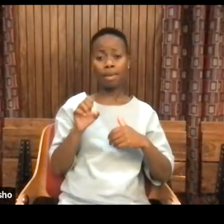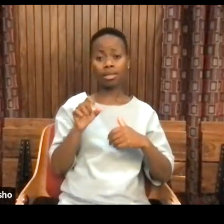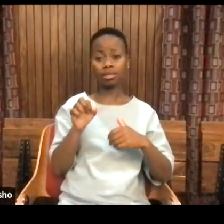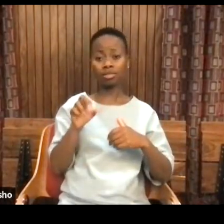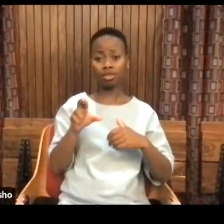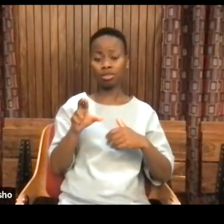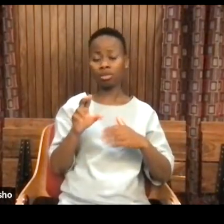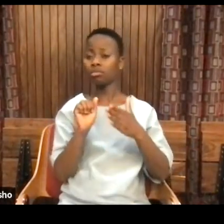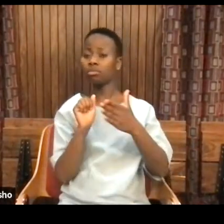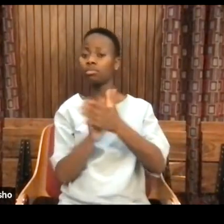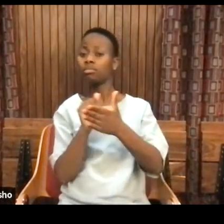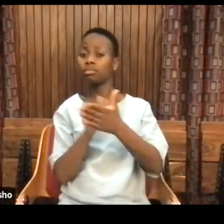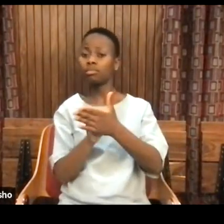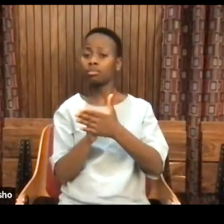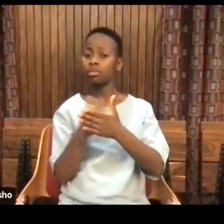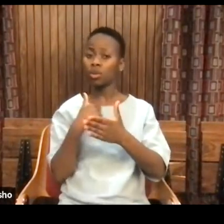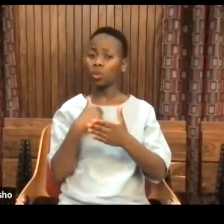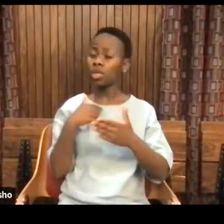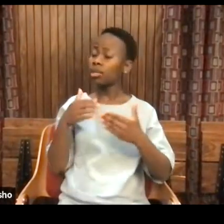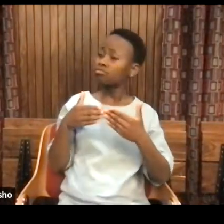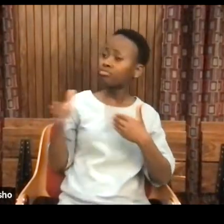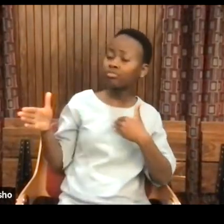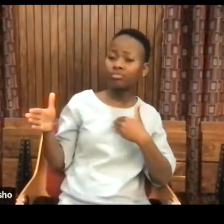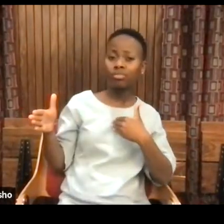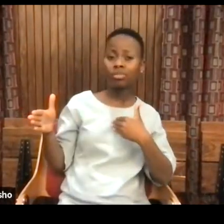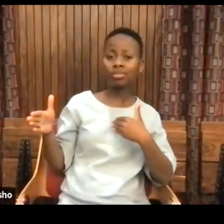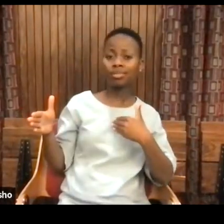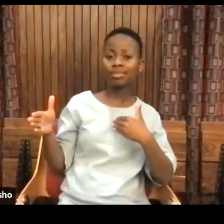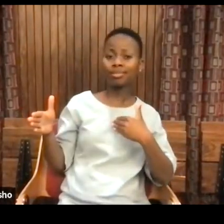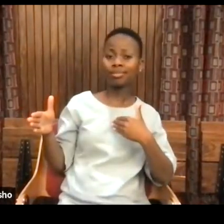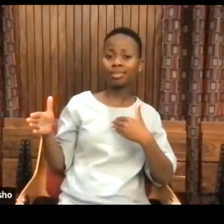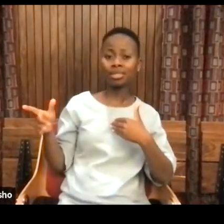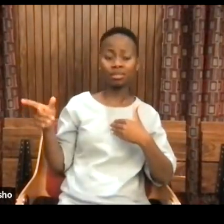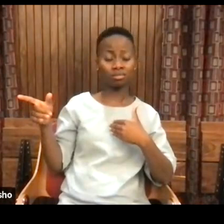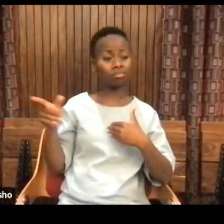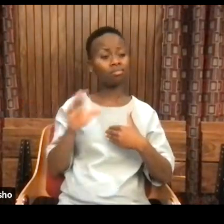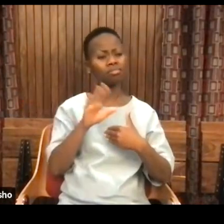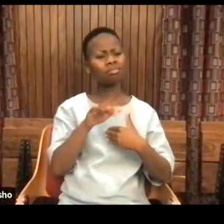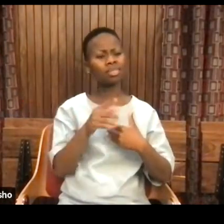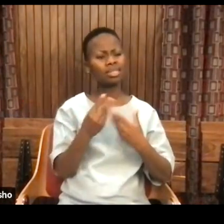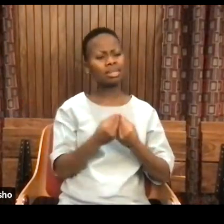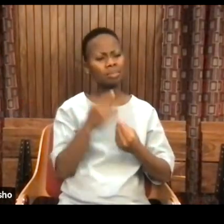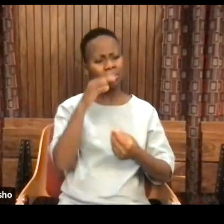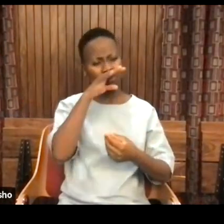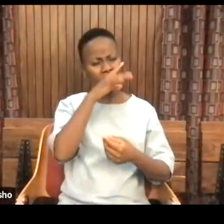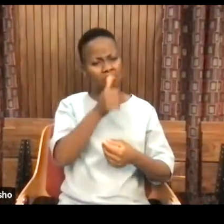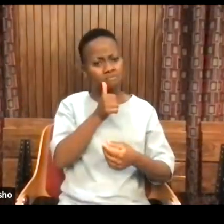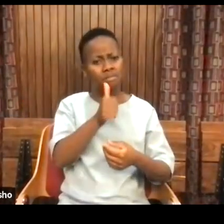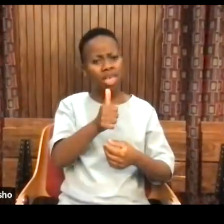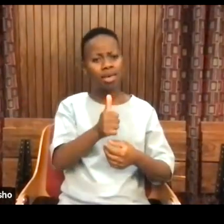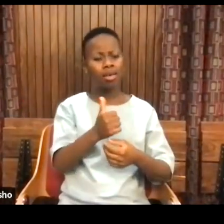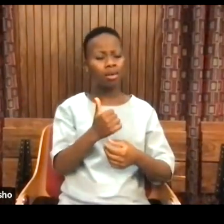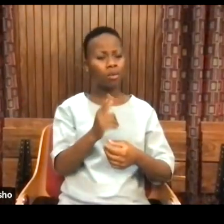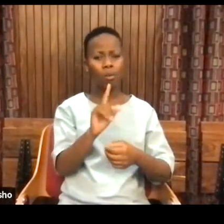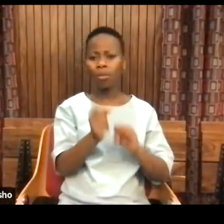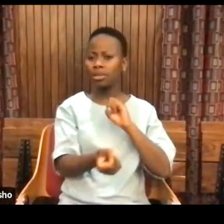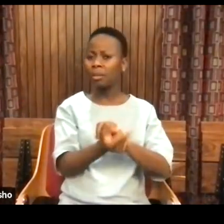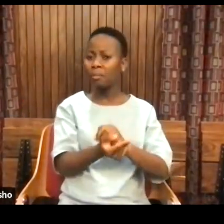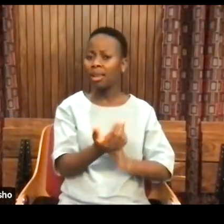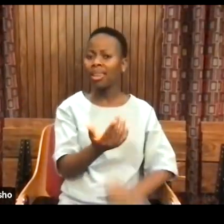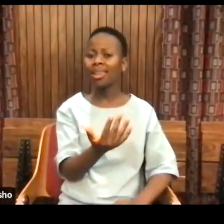people open up, yeah, something's cooking, something smells good. What's up?